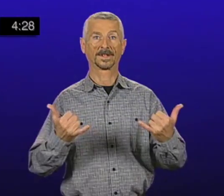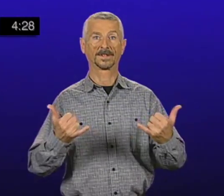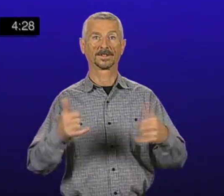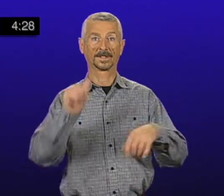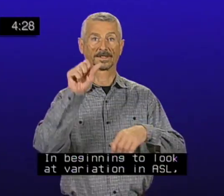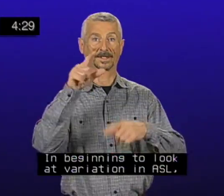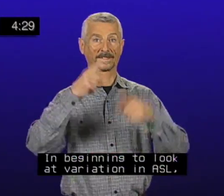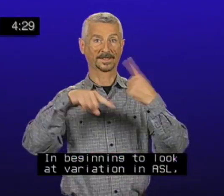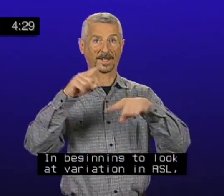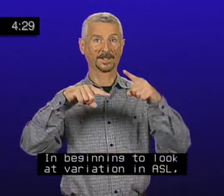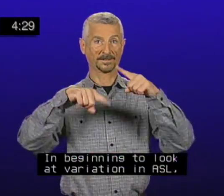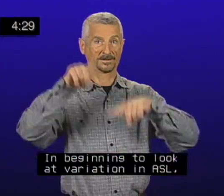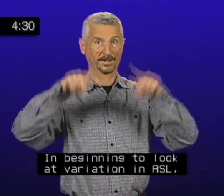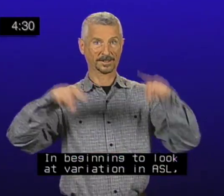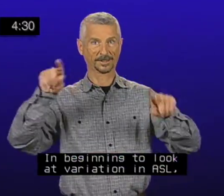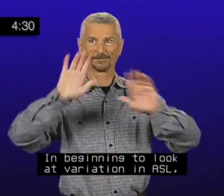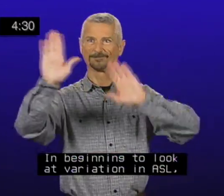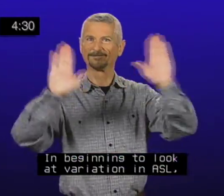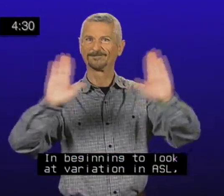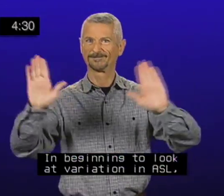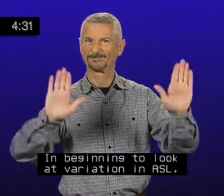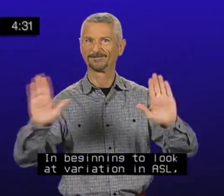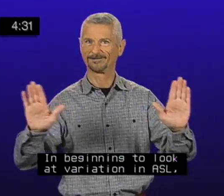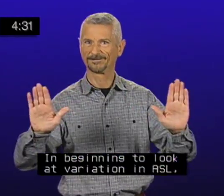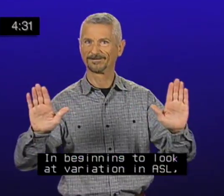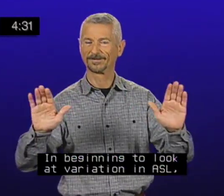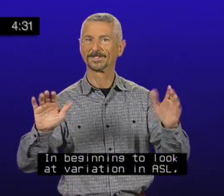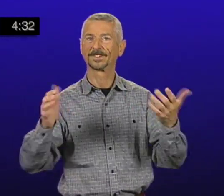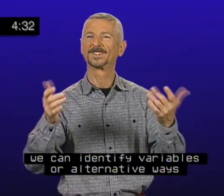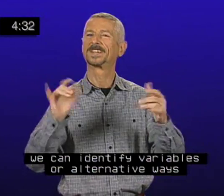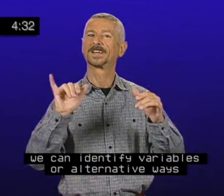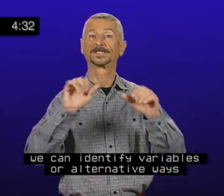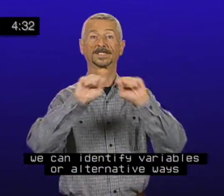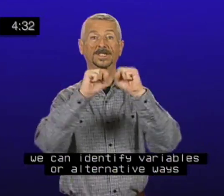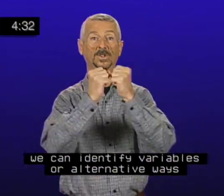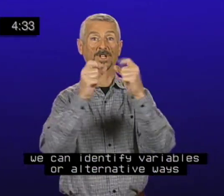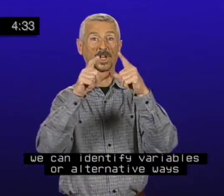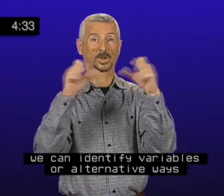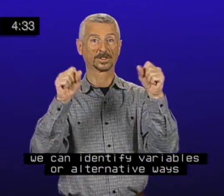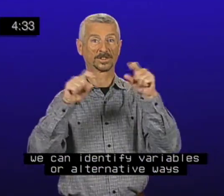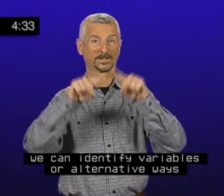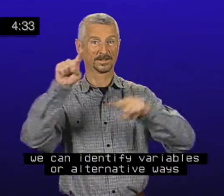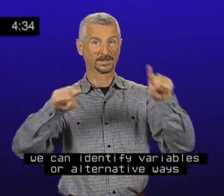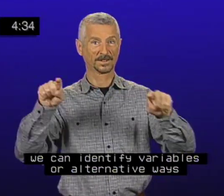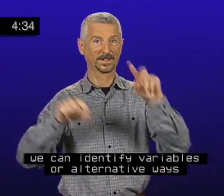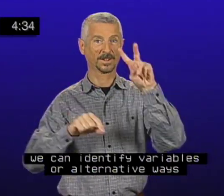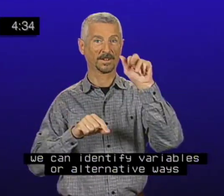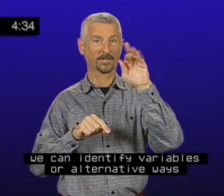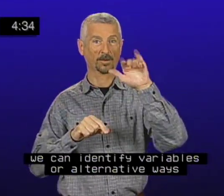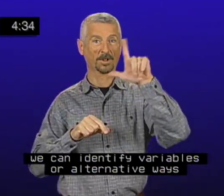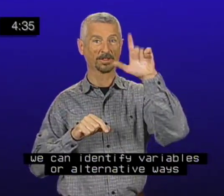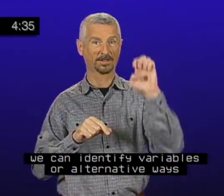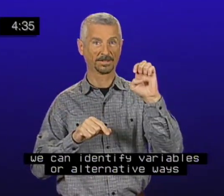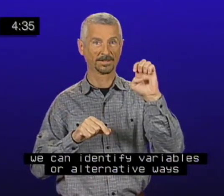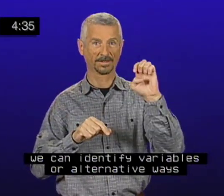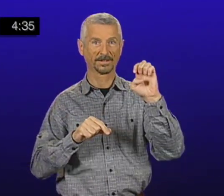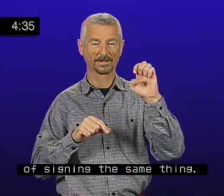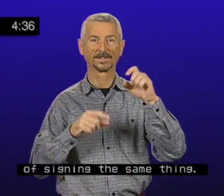In beginning to look at variation in ASL, we can identify variables or alternative ways of signing the same